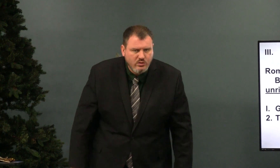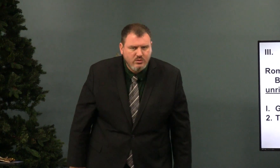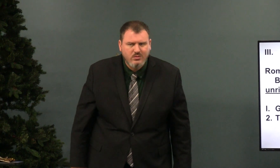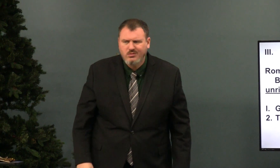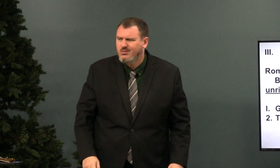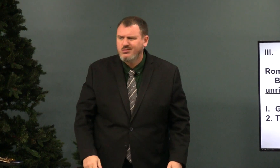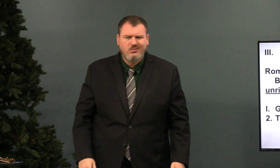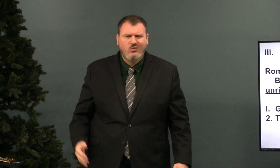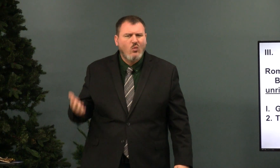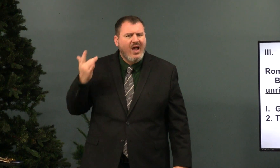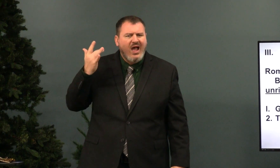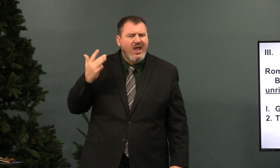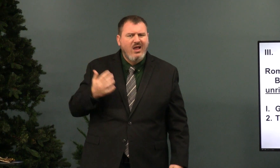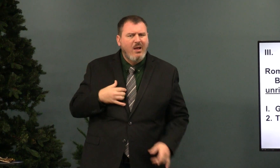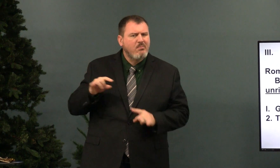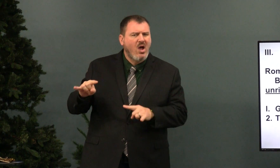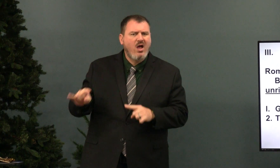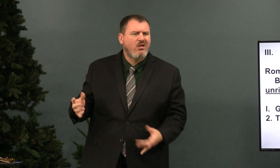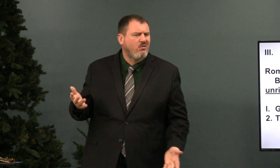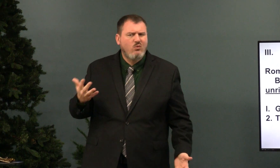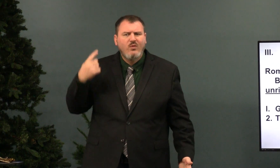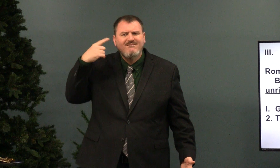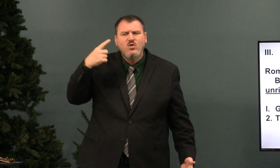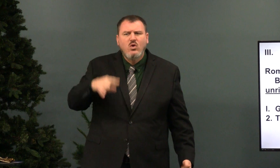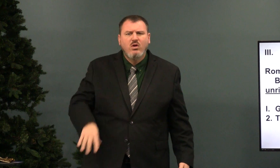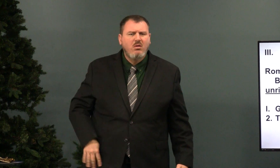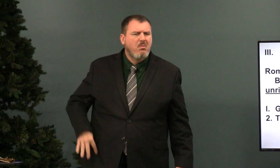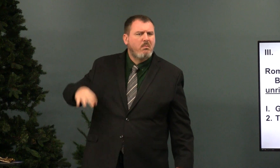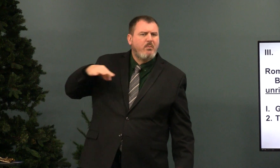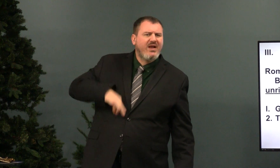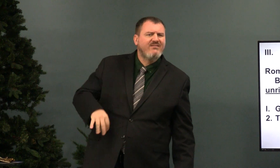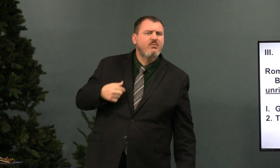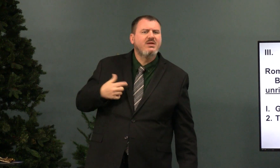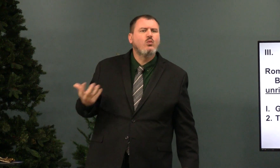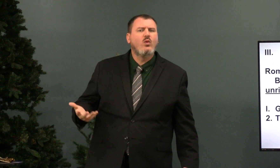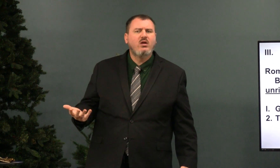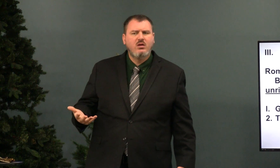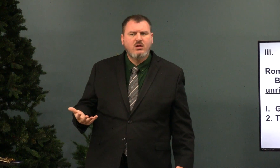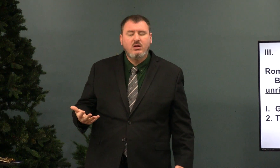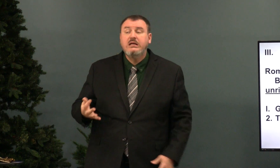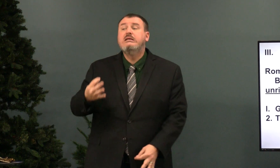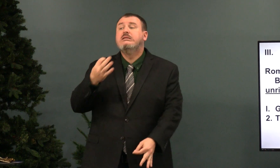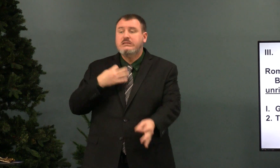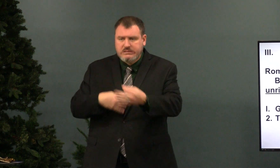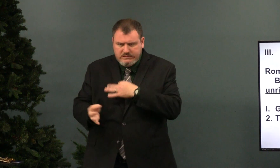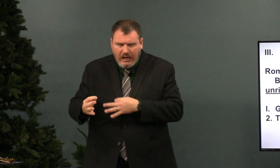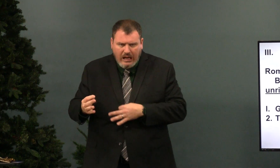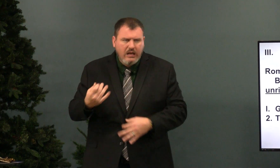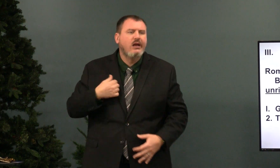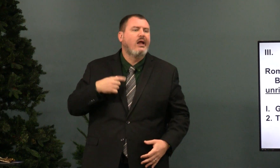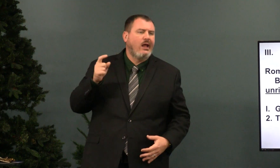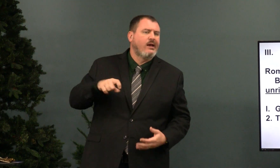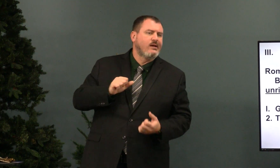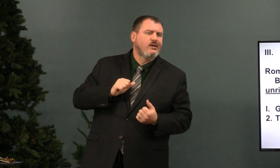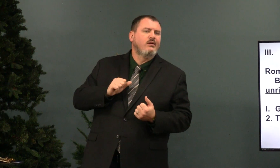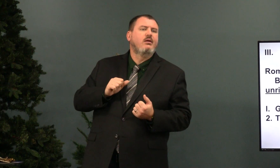is a bad report. Why am I mocking them? What does it benefit me? Instead,